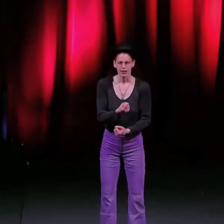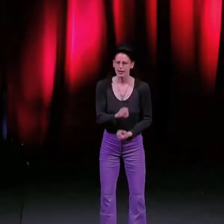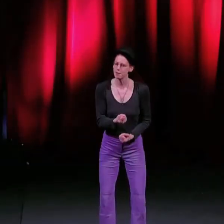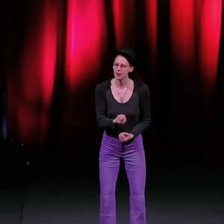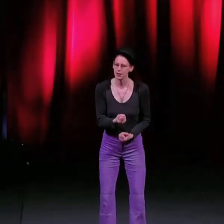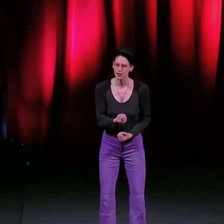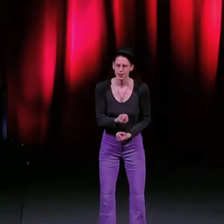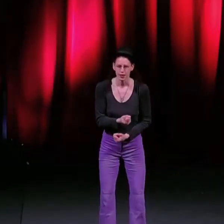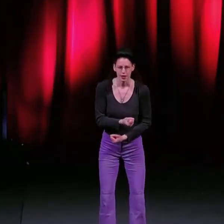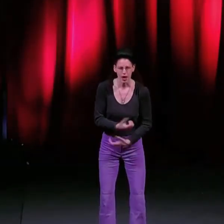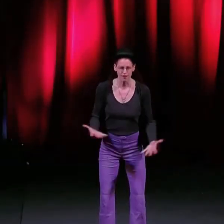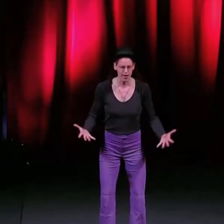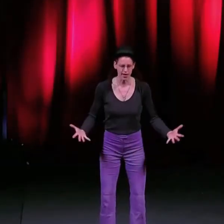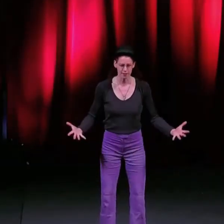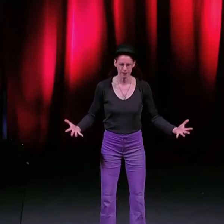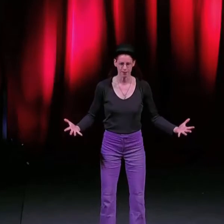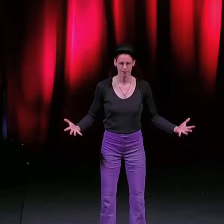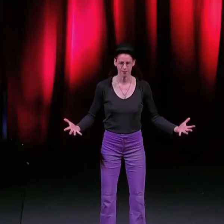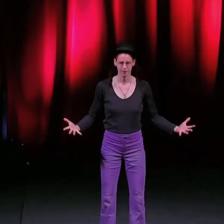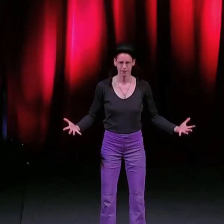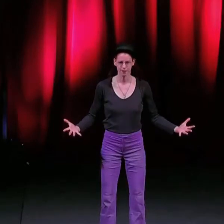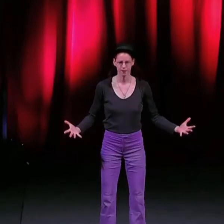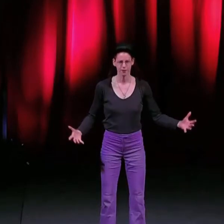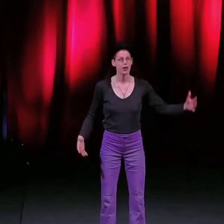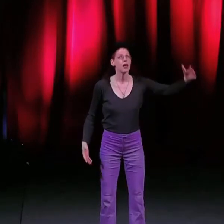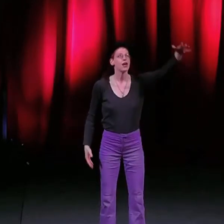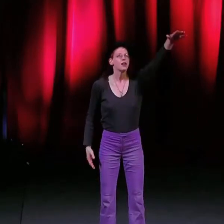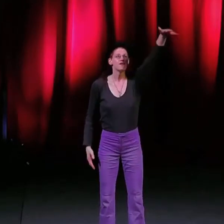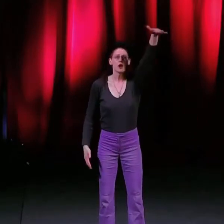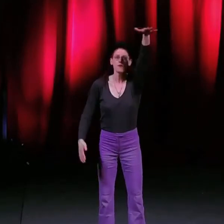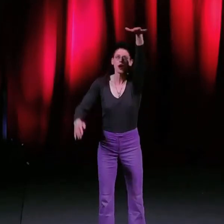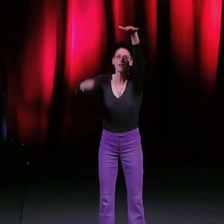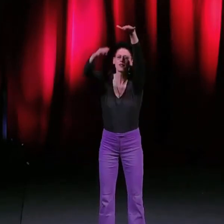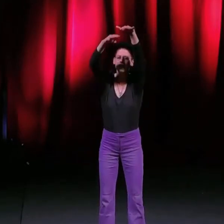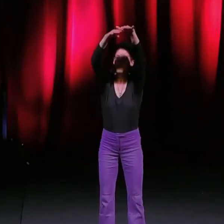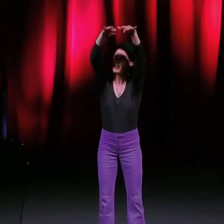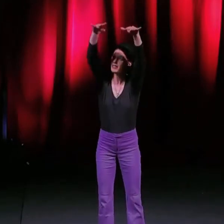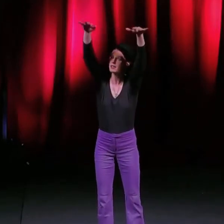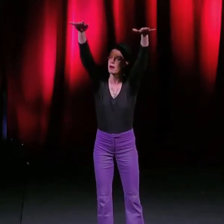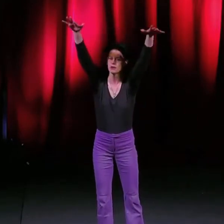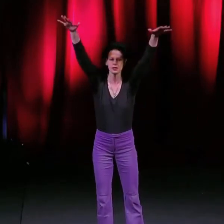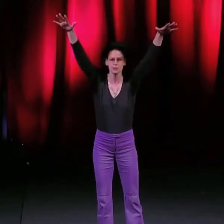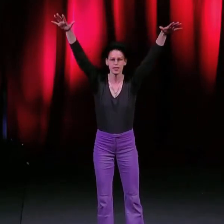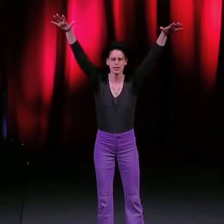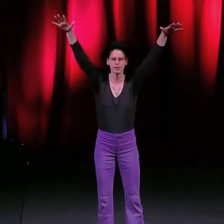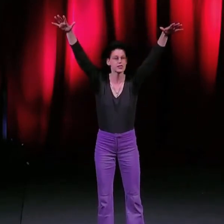Keepers of Time From rough serrated mountain peaks